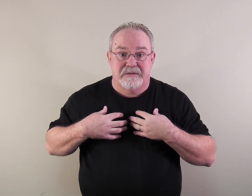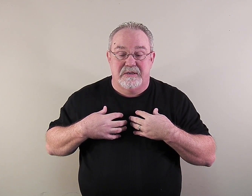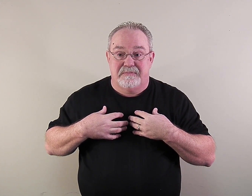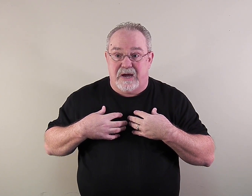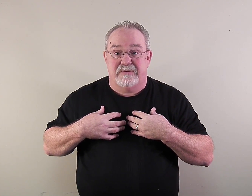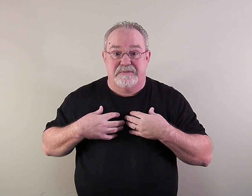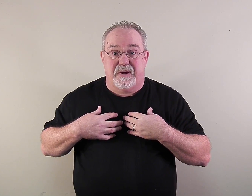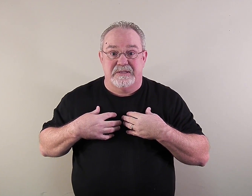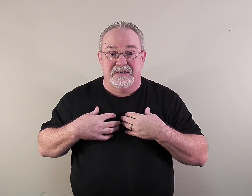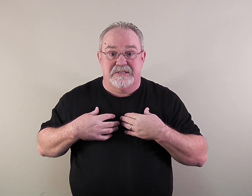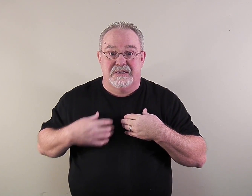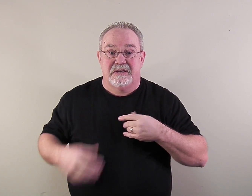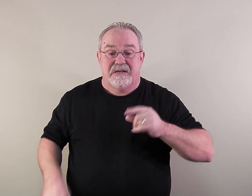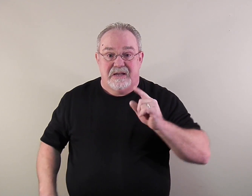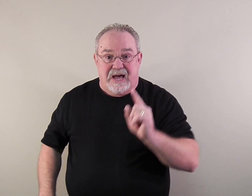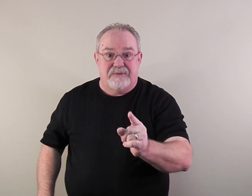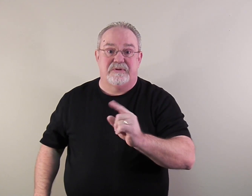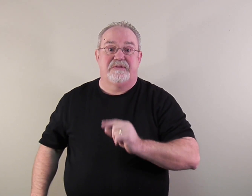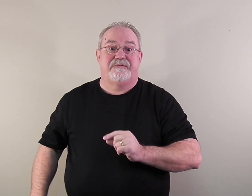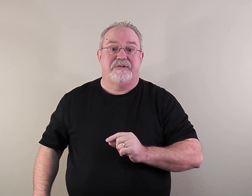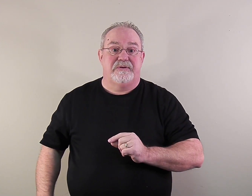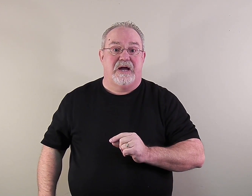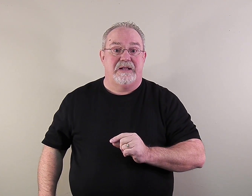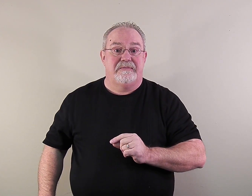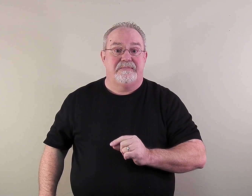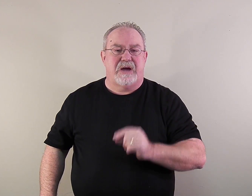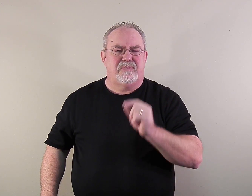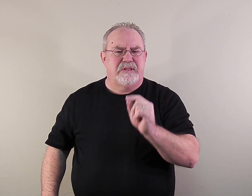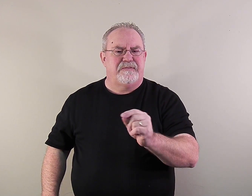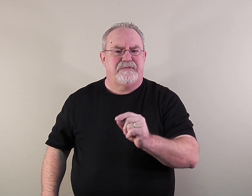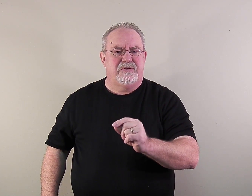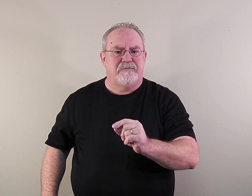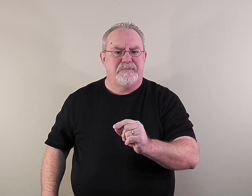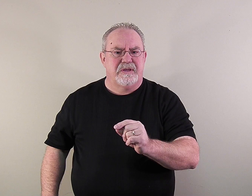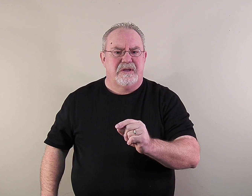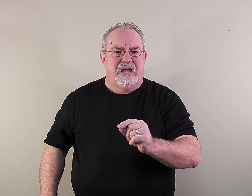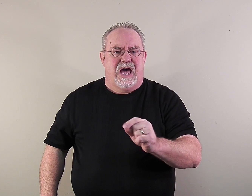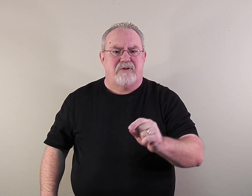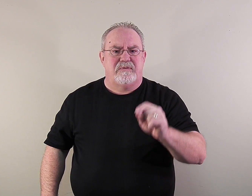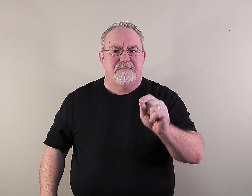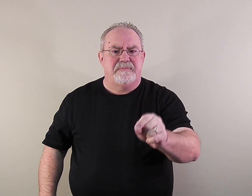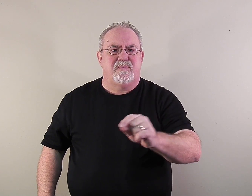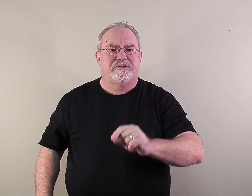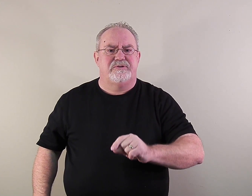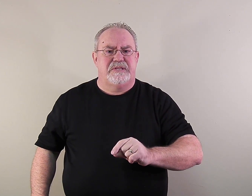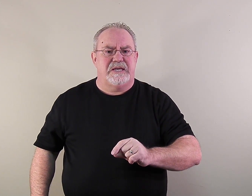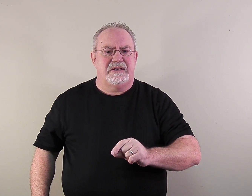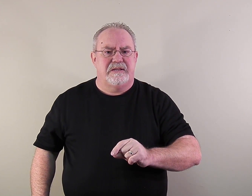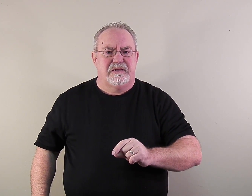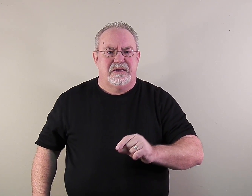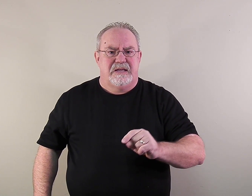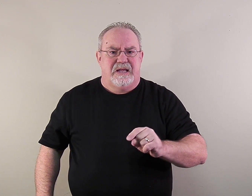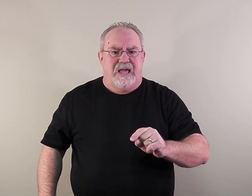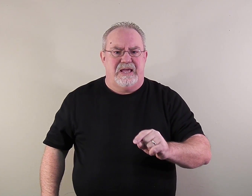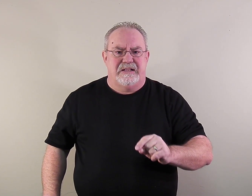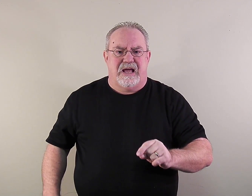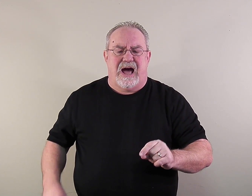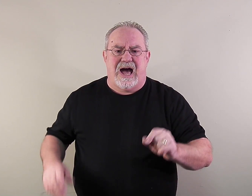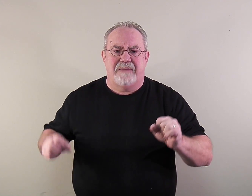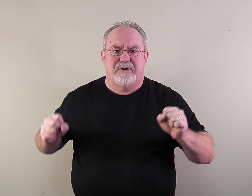My response is, I will live for you, God. I will live for you. I'll remember what you did, and I'm